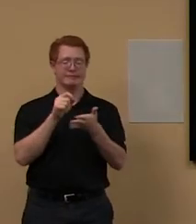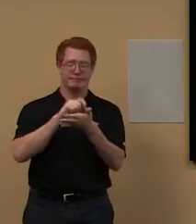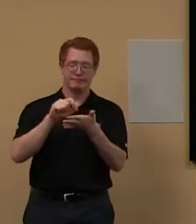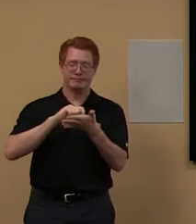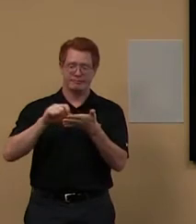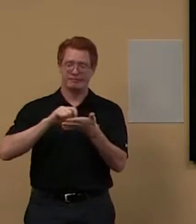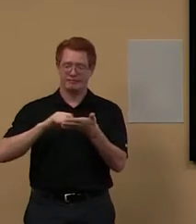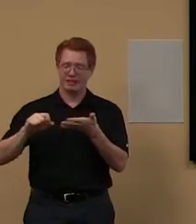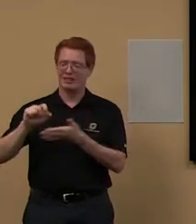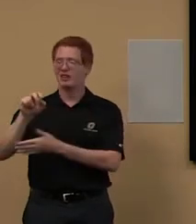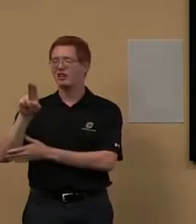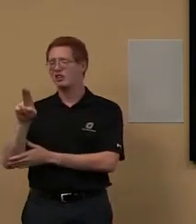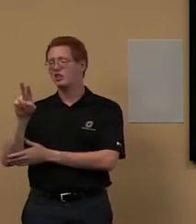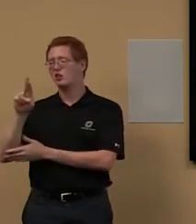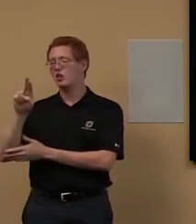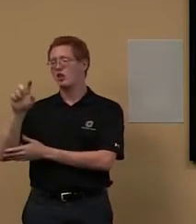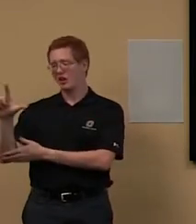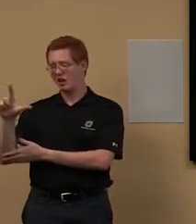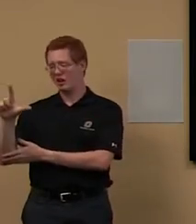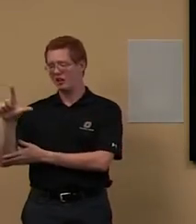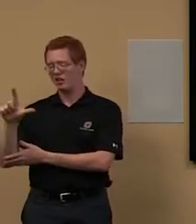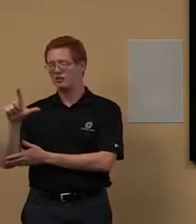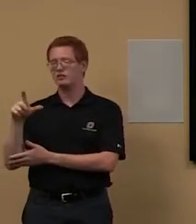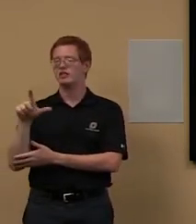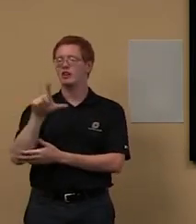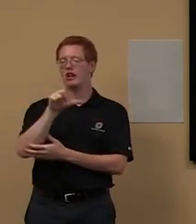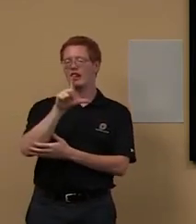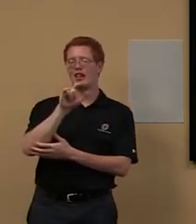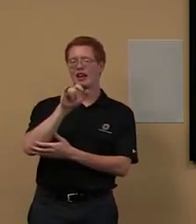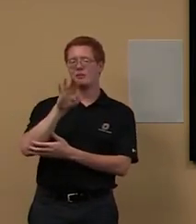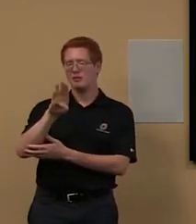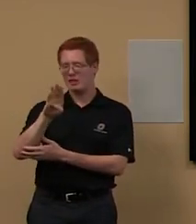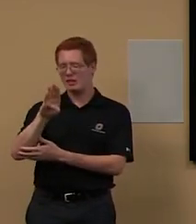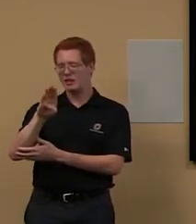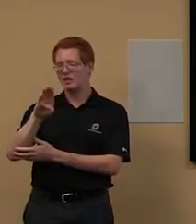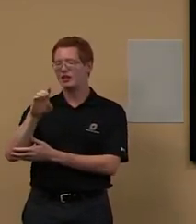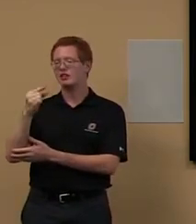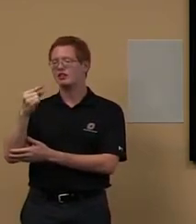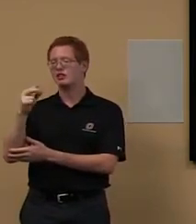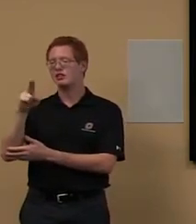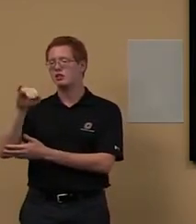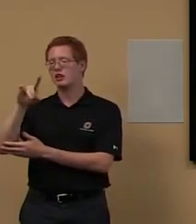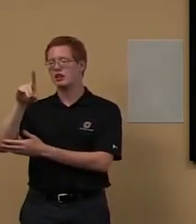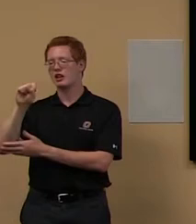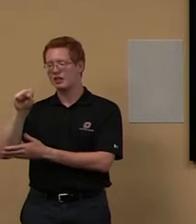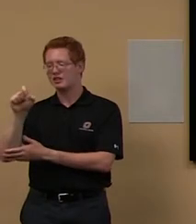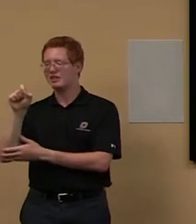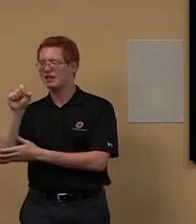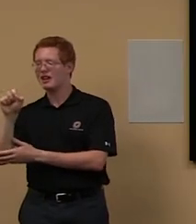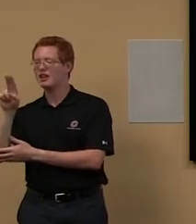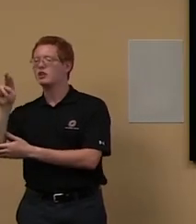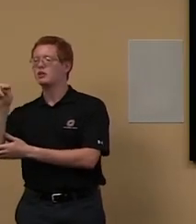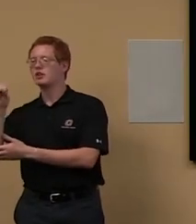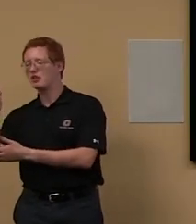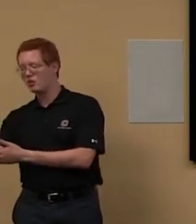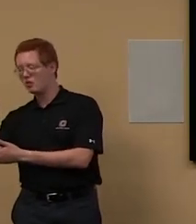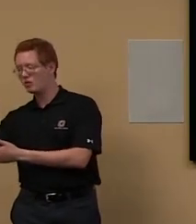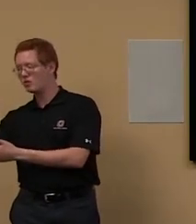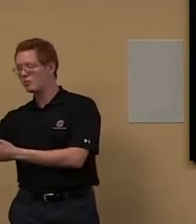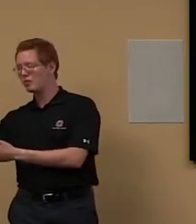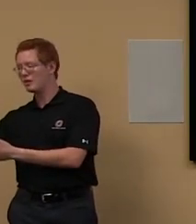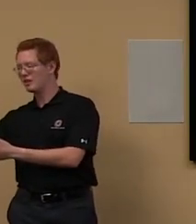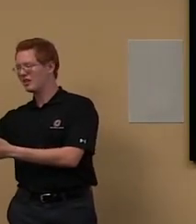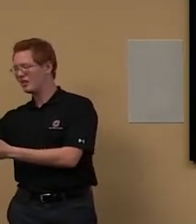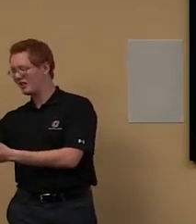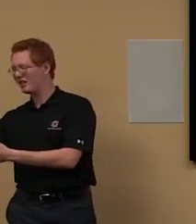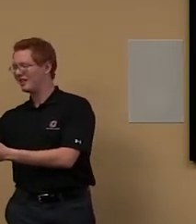which is libguides, or library guides, libguides.unomaha.edu. And I